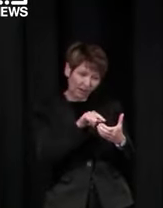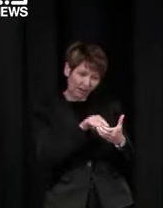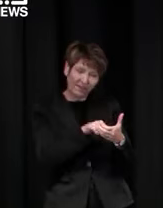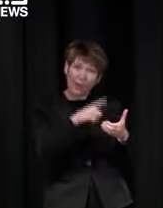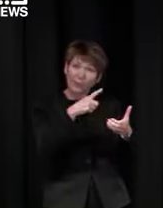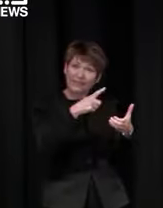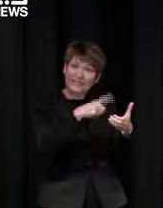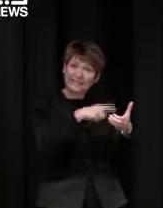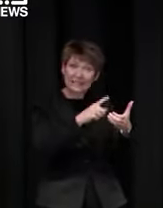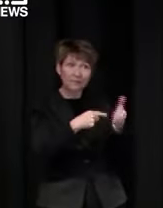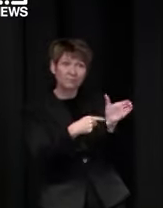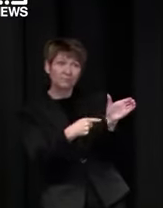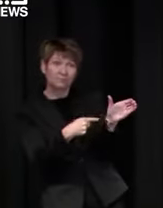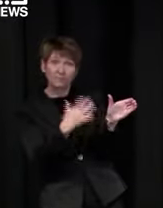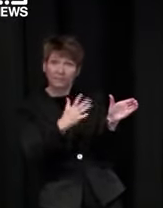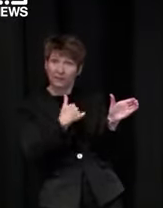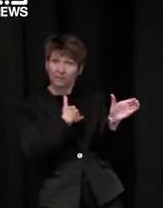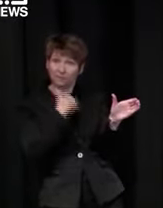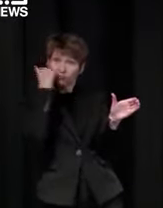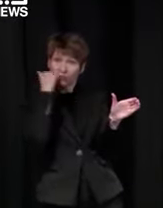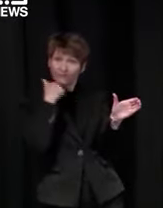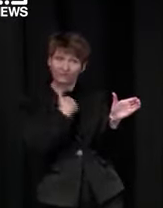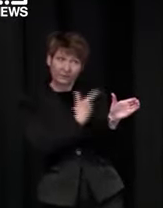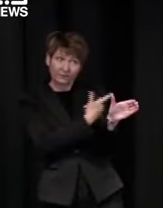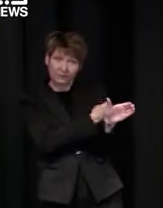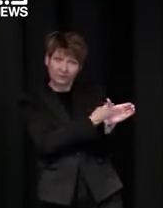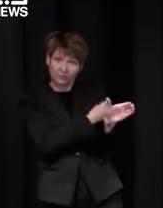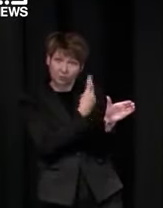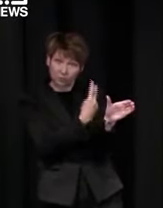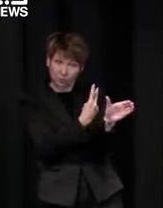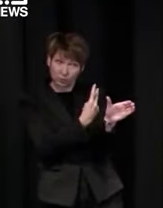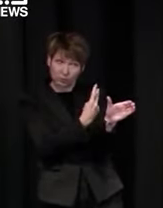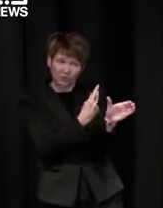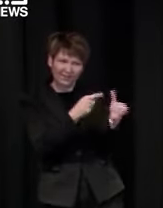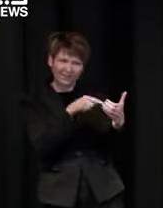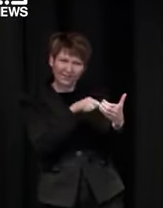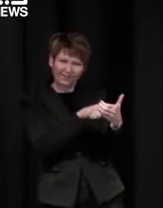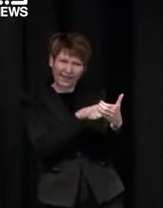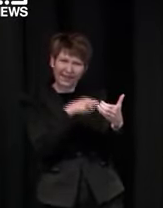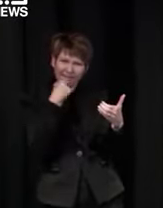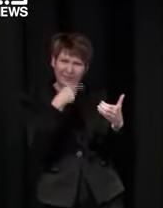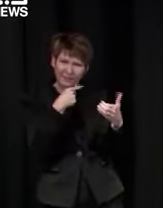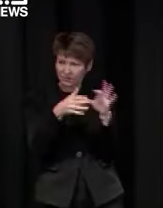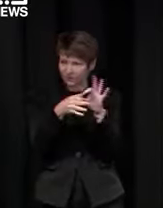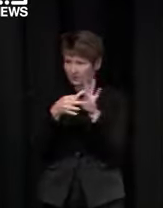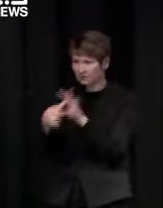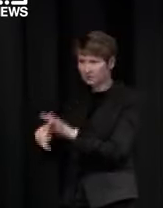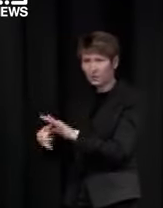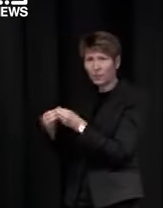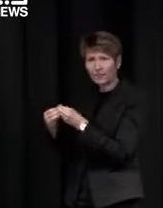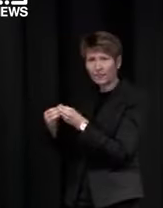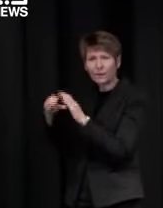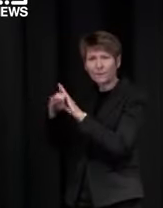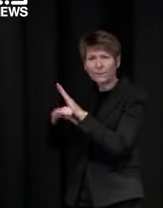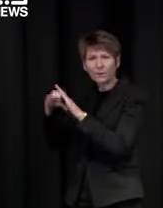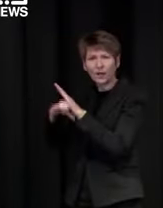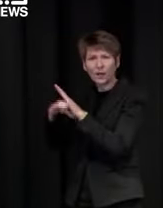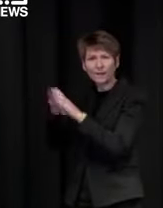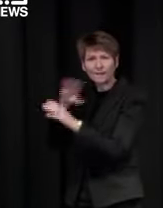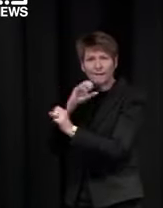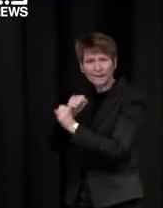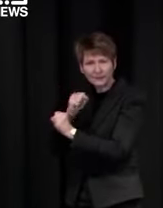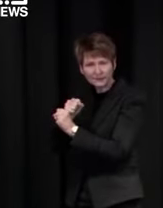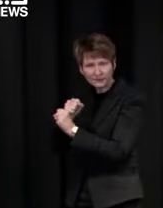sure so we are confident that the service victoria app and minister pearson is doing this work he's leading this work on behalf of the government